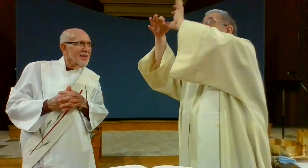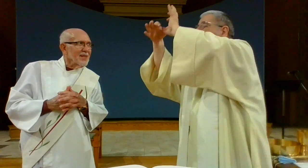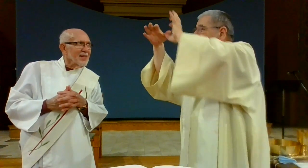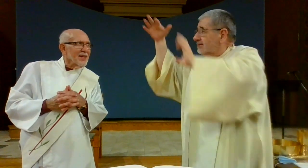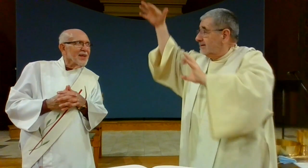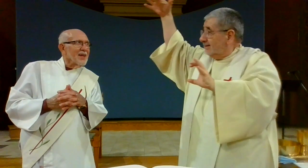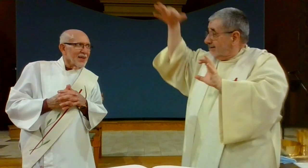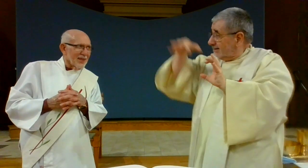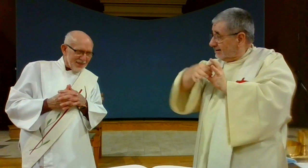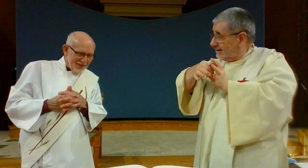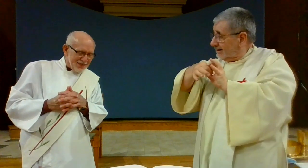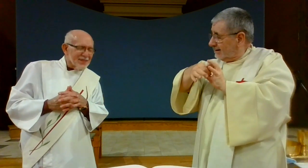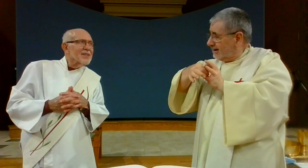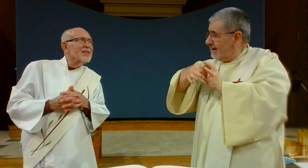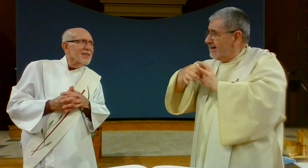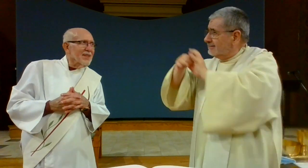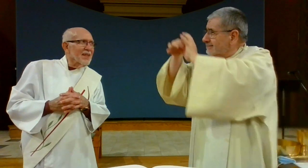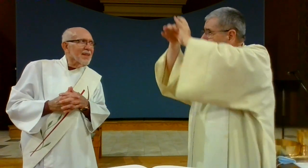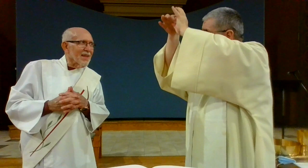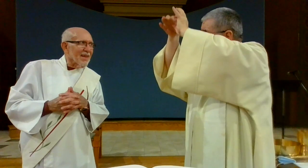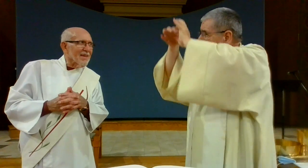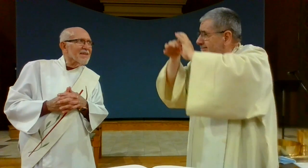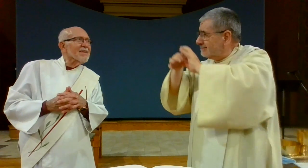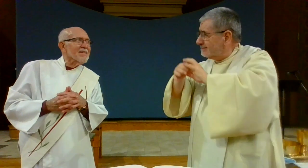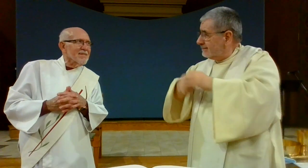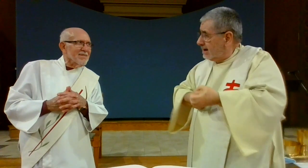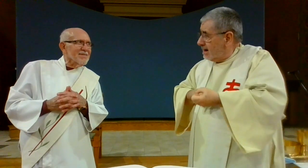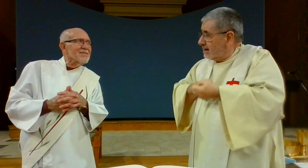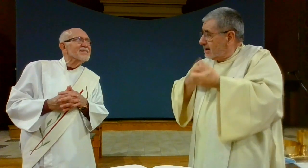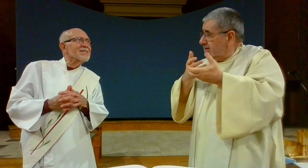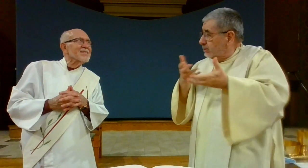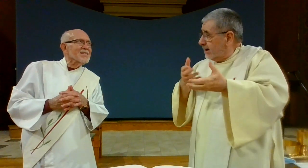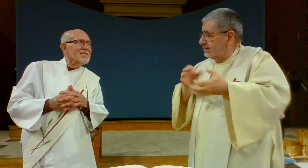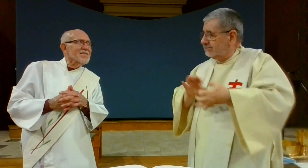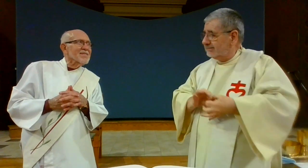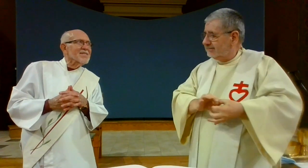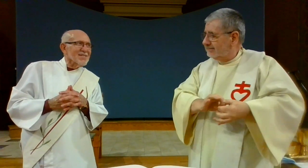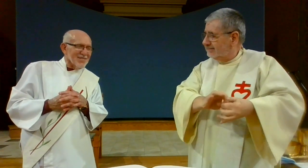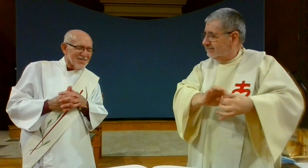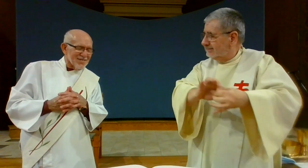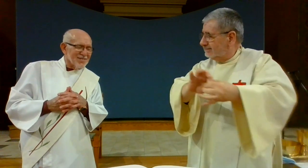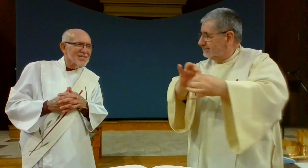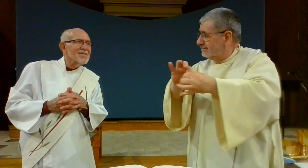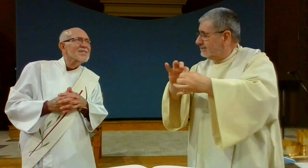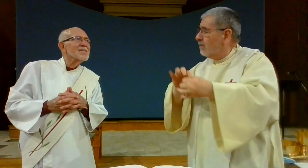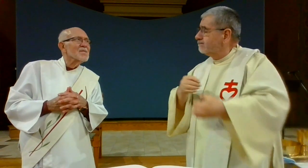we didn't go and love god no he had already loved us and drew us to himself and now